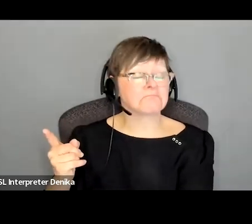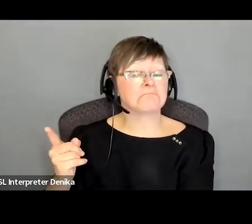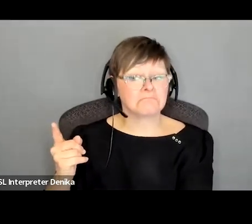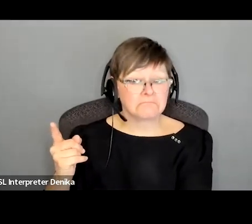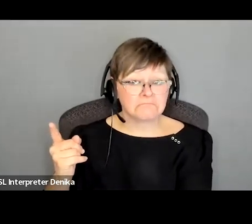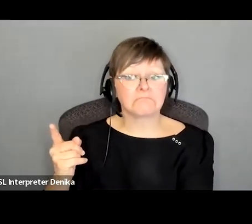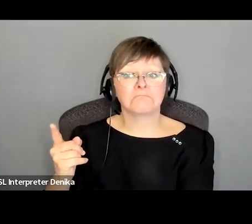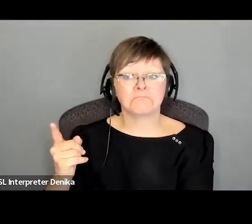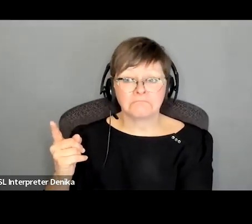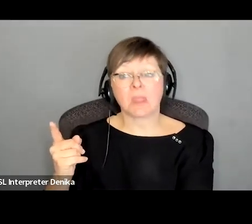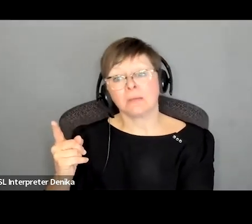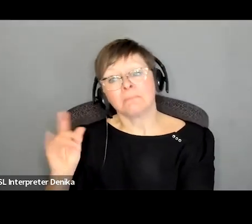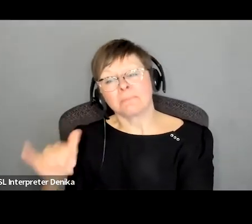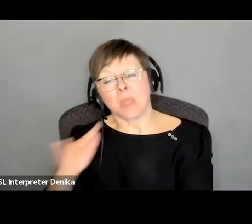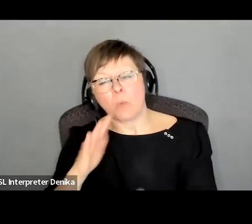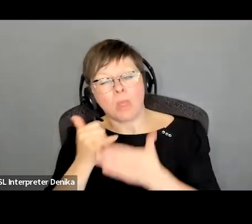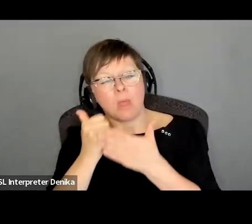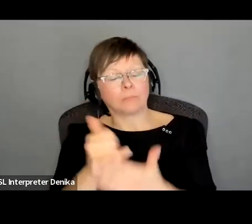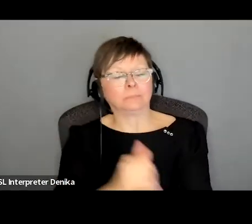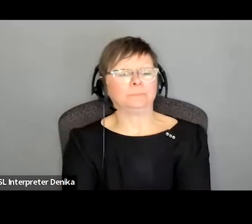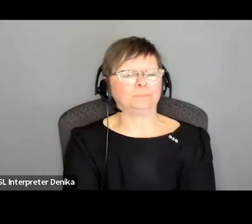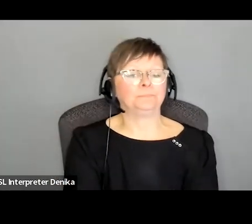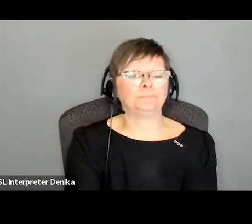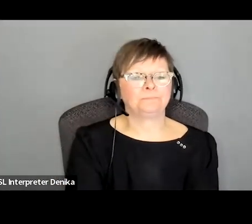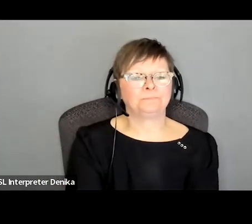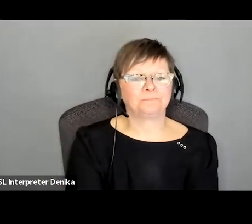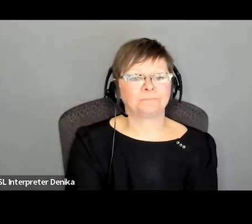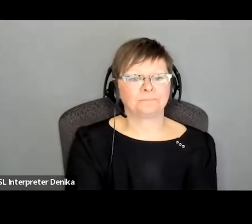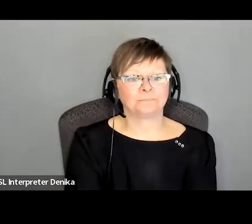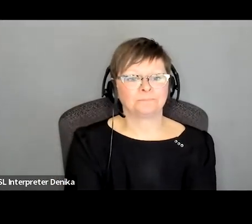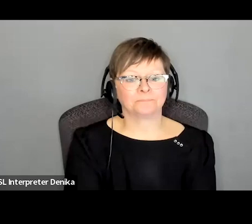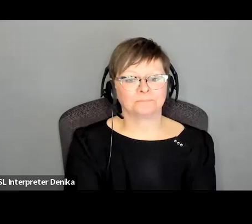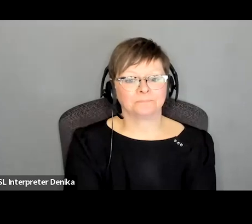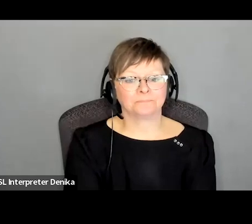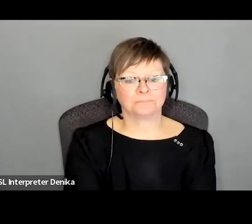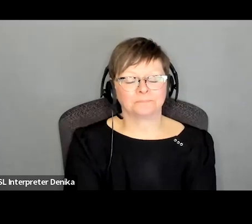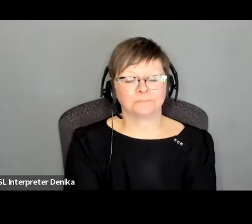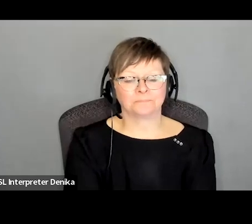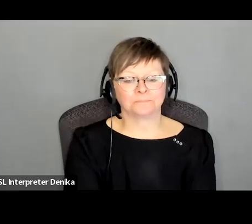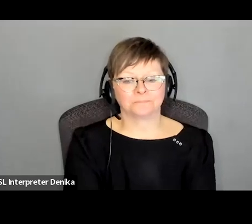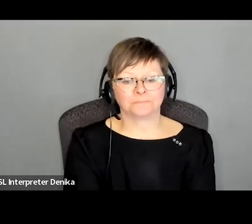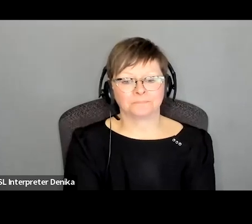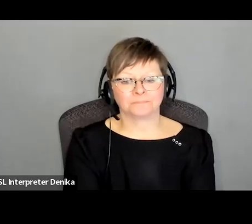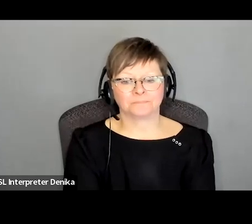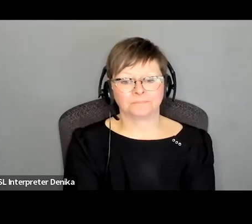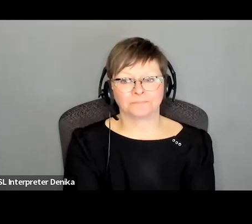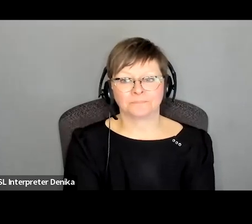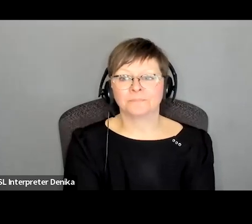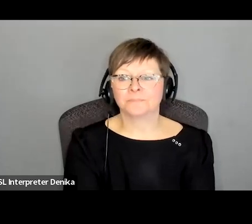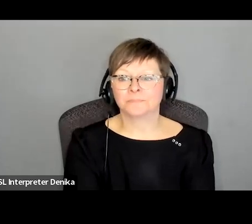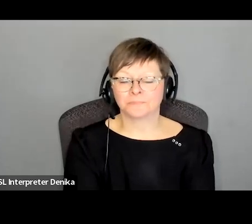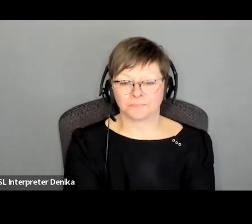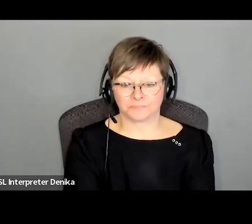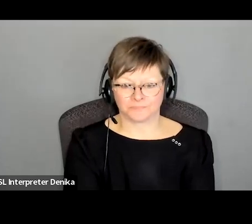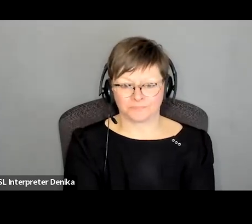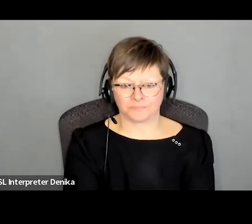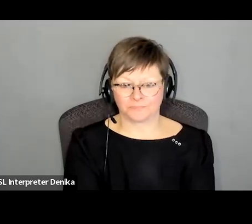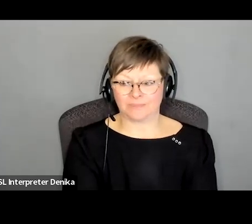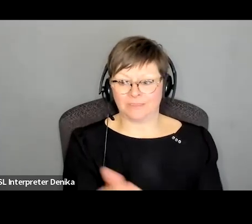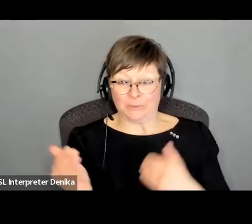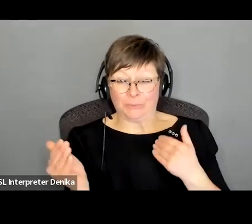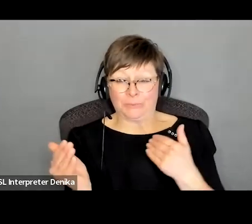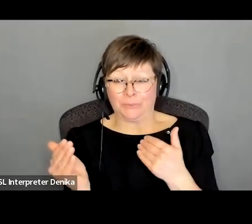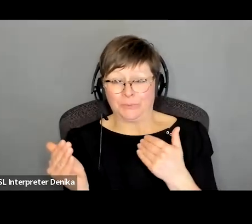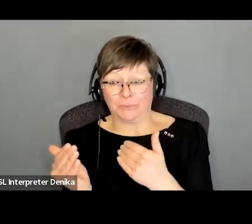it's helpful we're starting to get close to our time